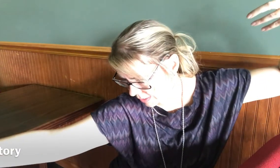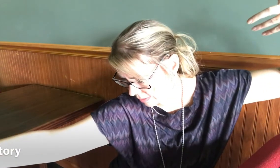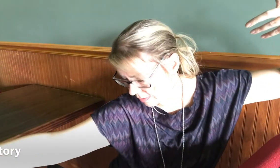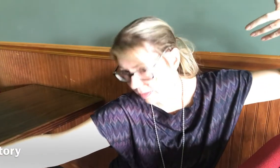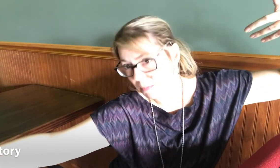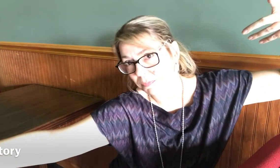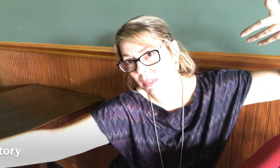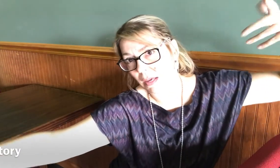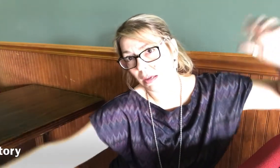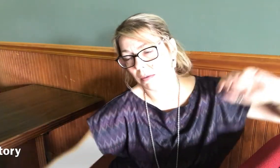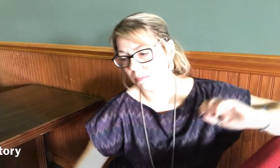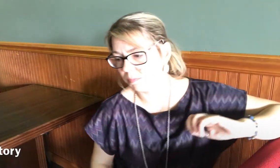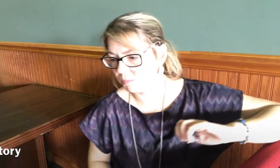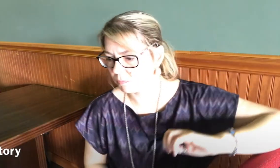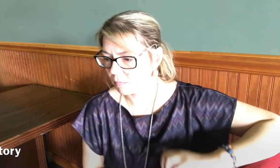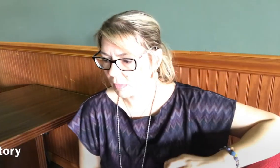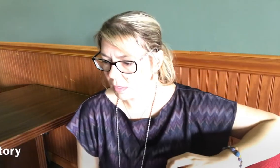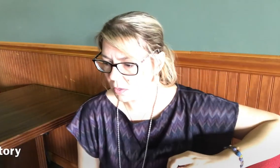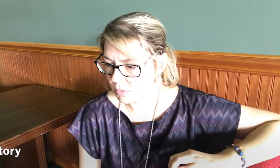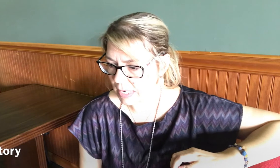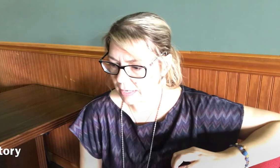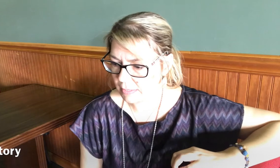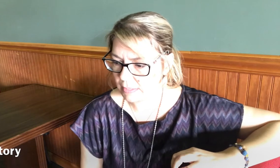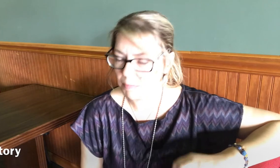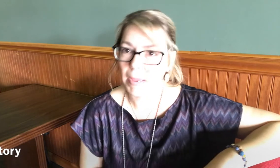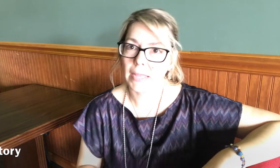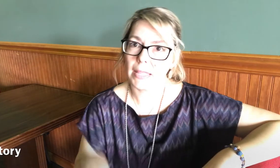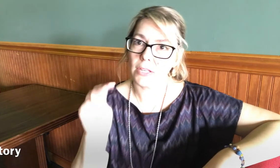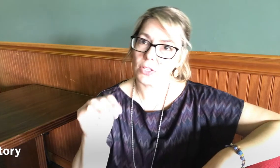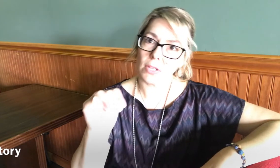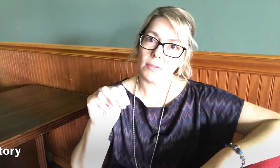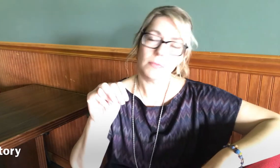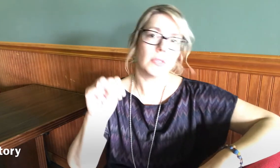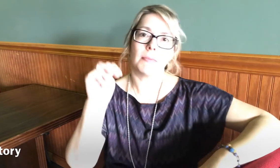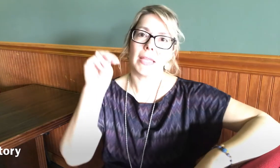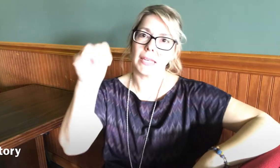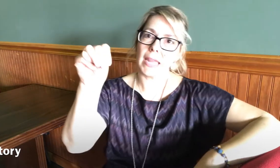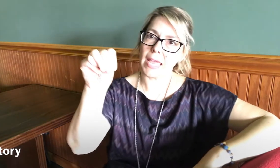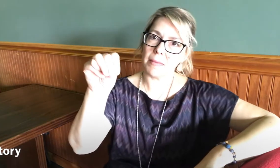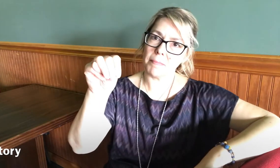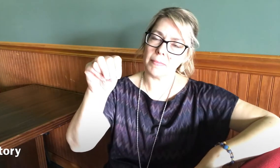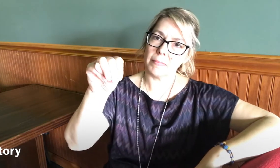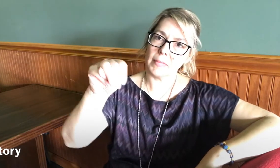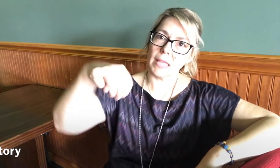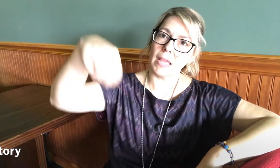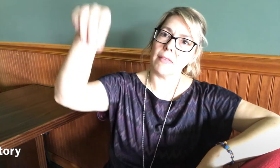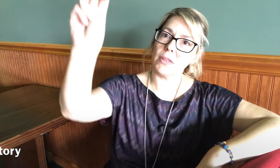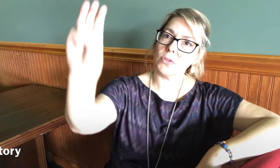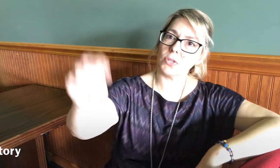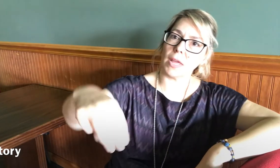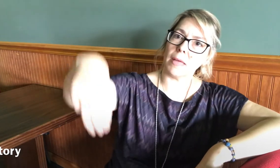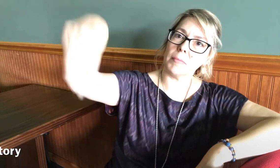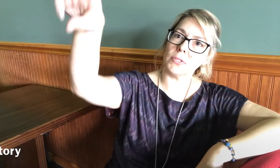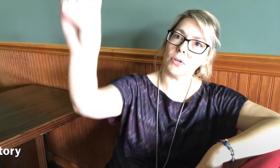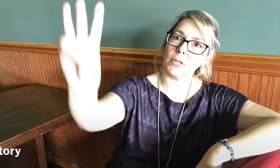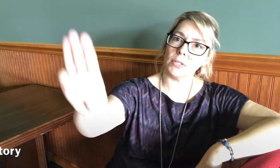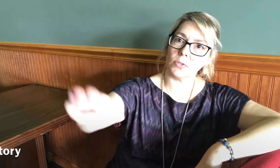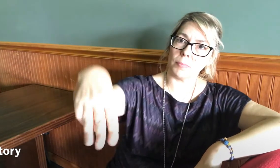who's next Michelangelo you can make an M and then use your M and turn it into a